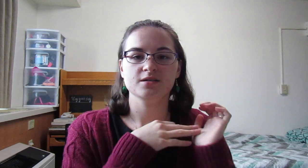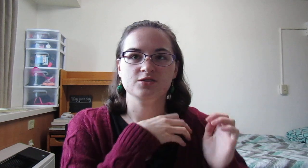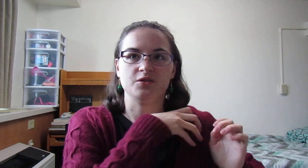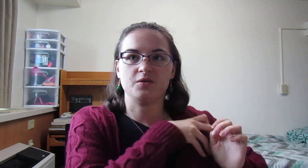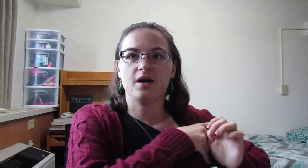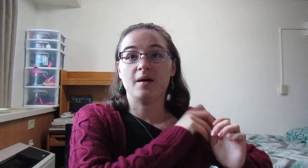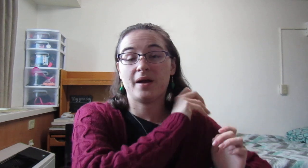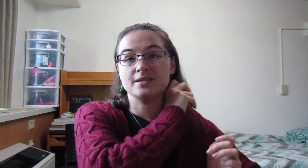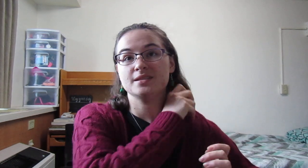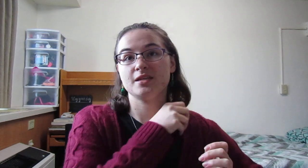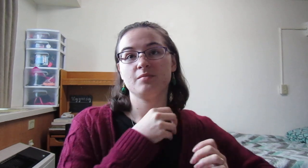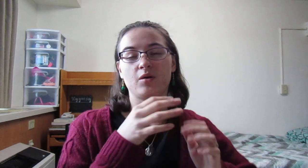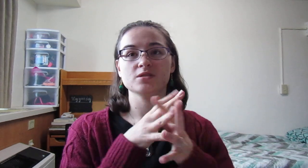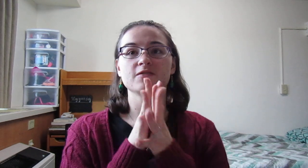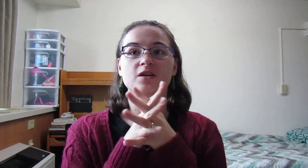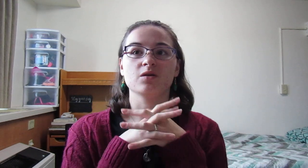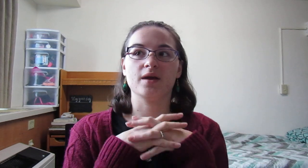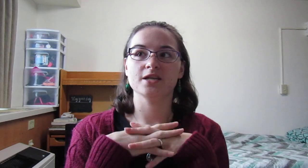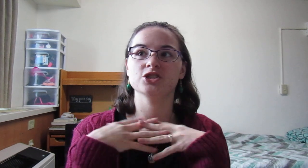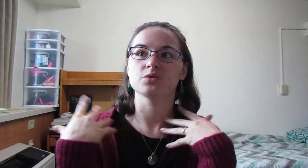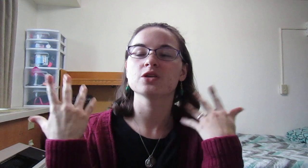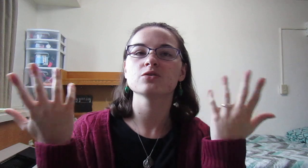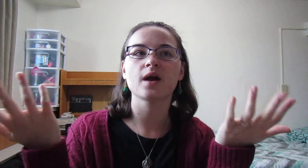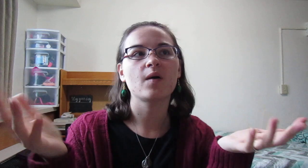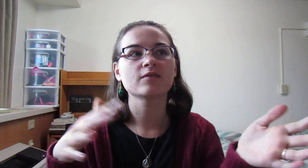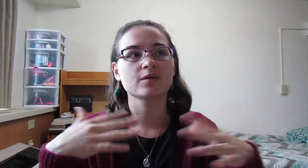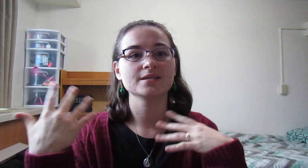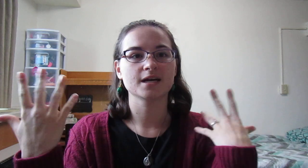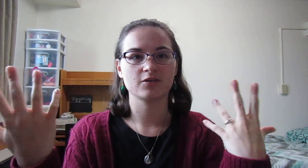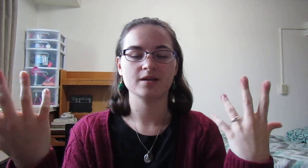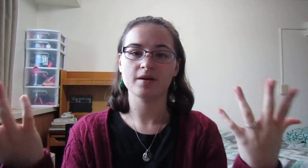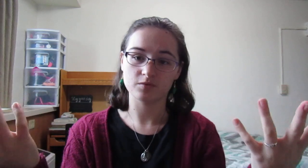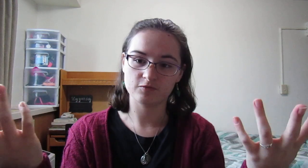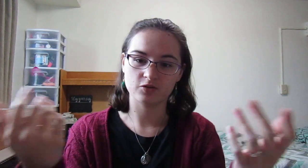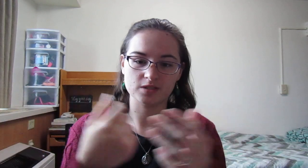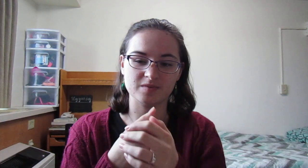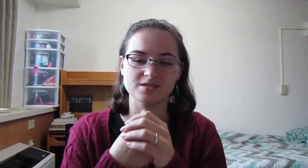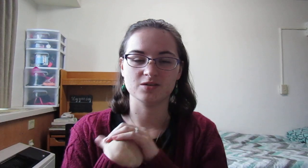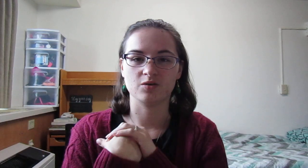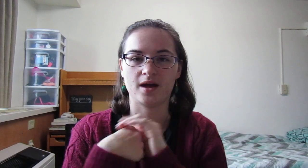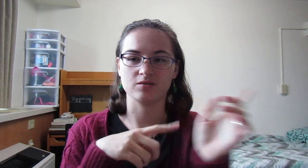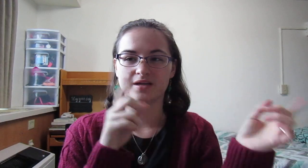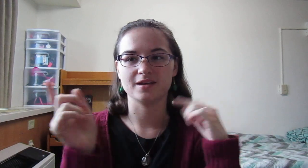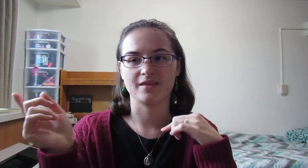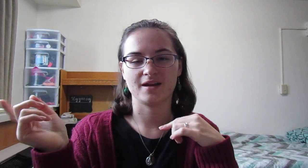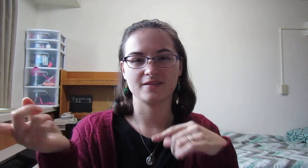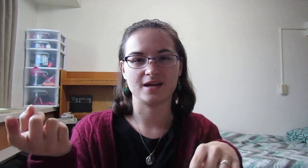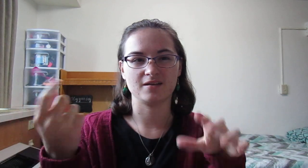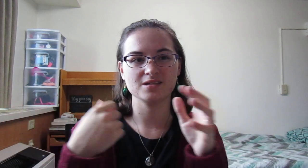So, um, I did post a video already showing you how I've already decorated my room for Christmas, so I'll link that at the end of this